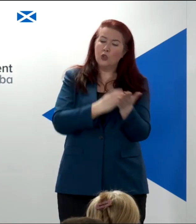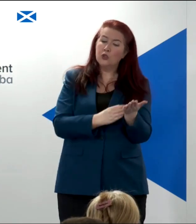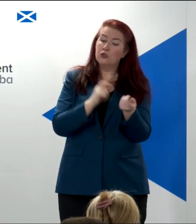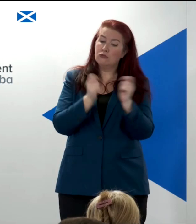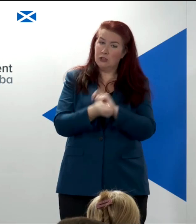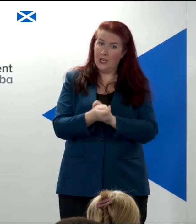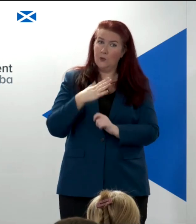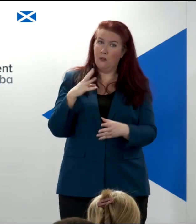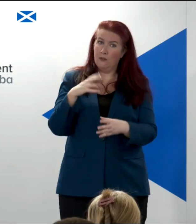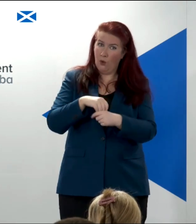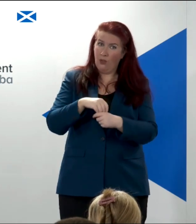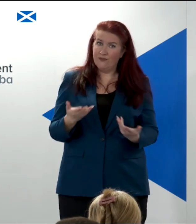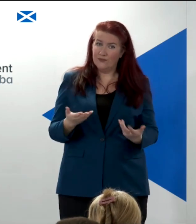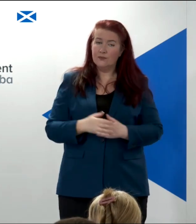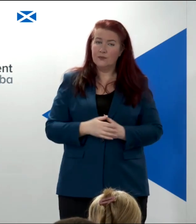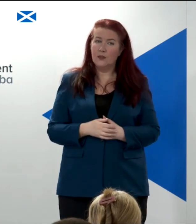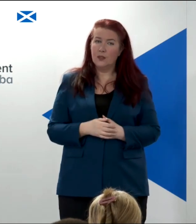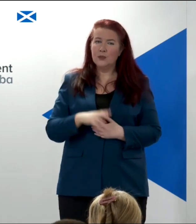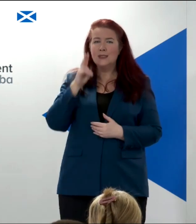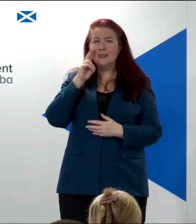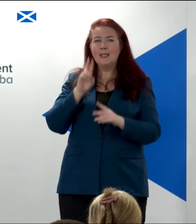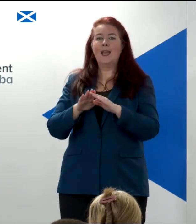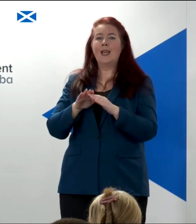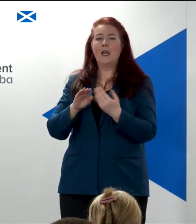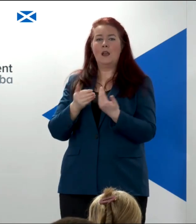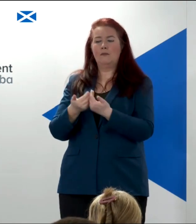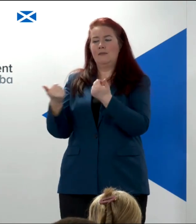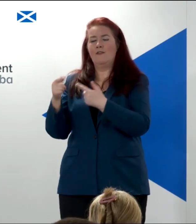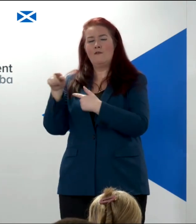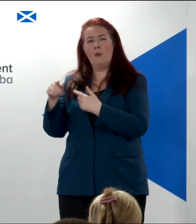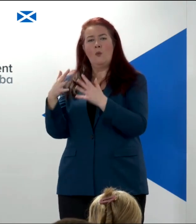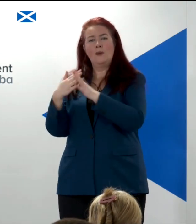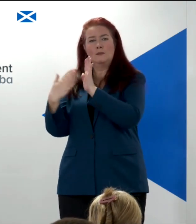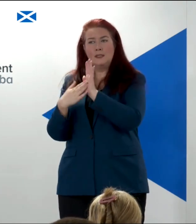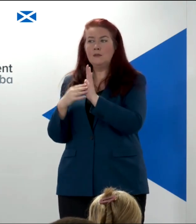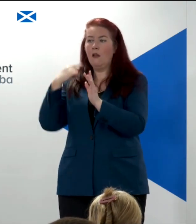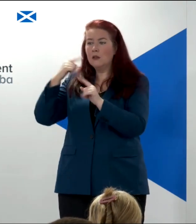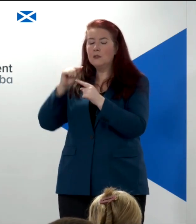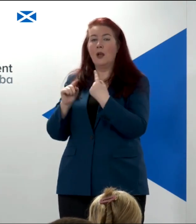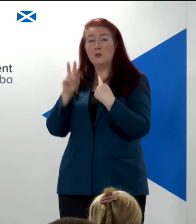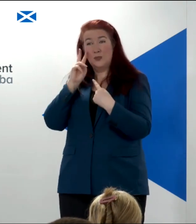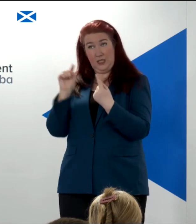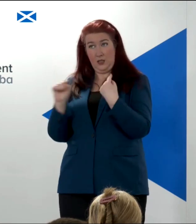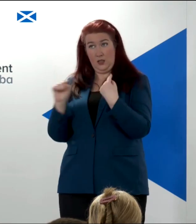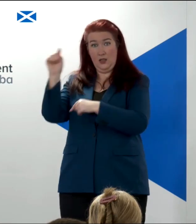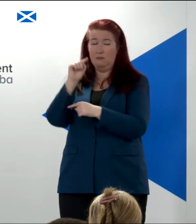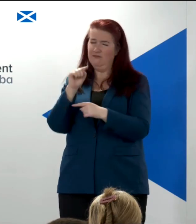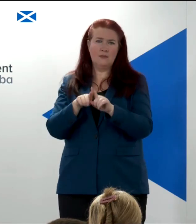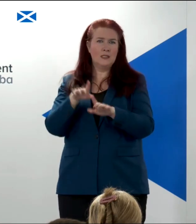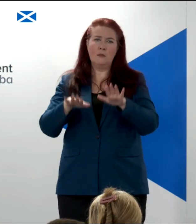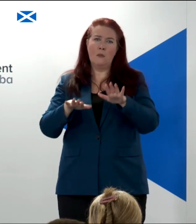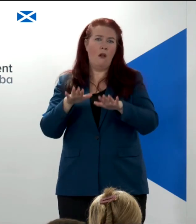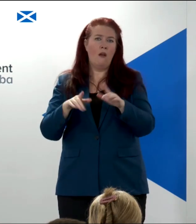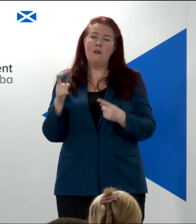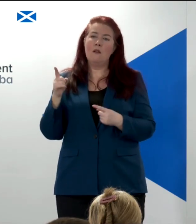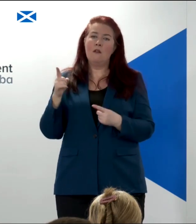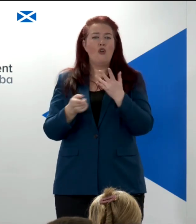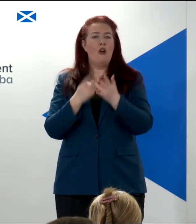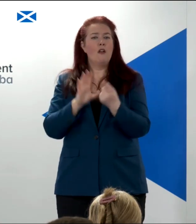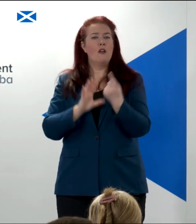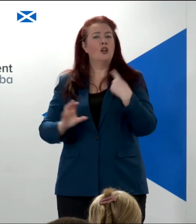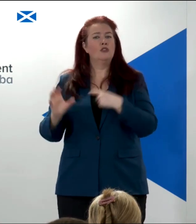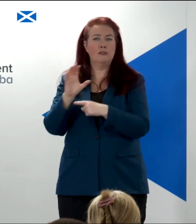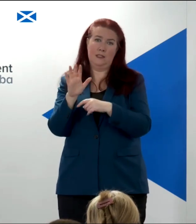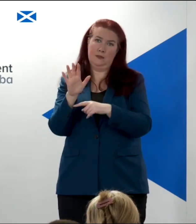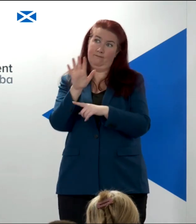But when you look beyond Westminster, you can see that our proposals are in line with steps that have been taken by nations